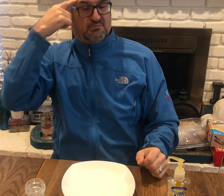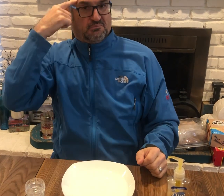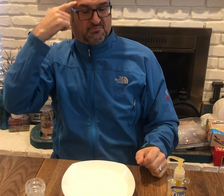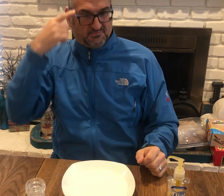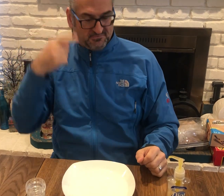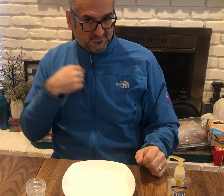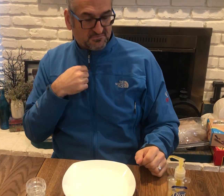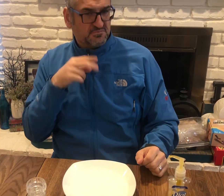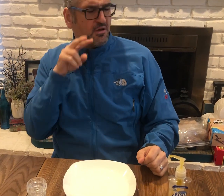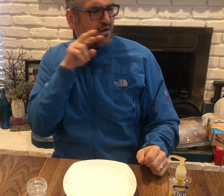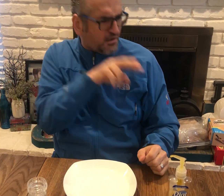Wait,